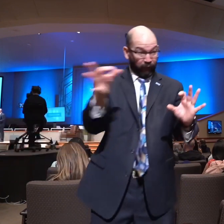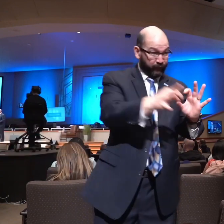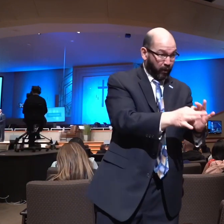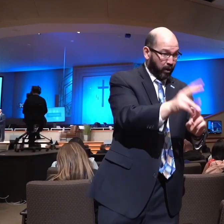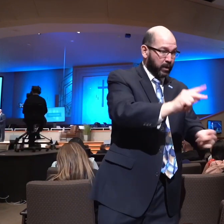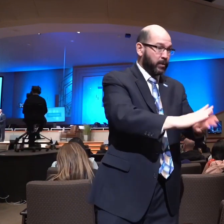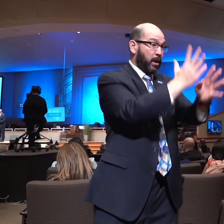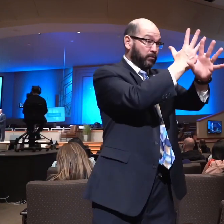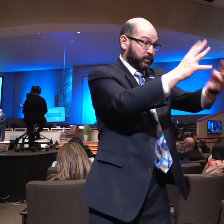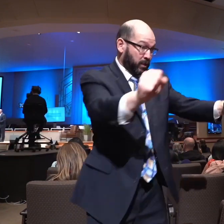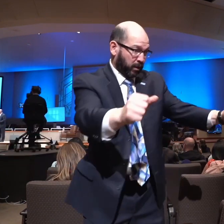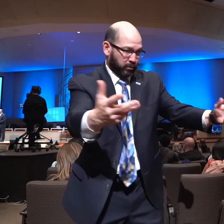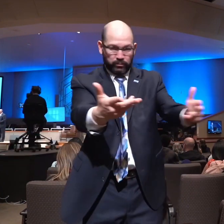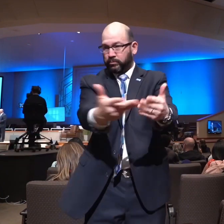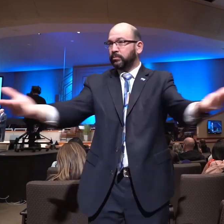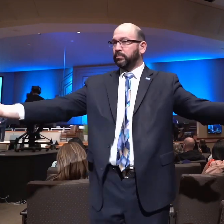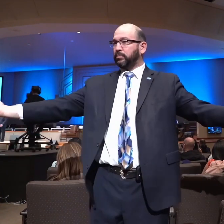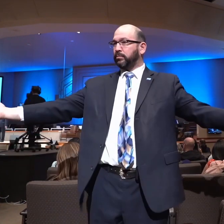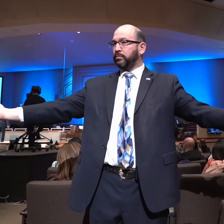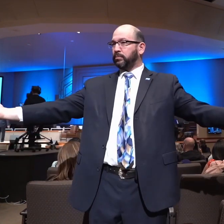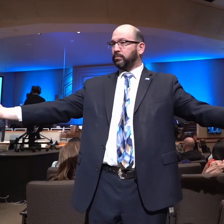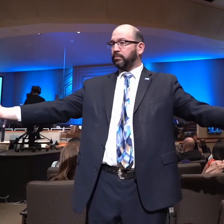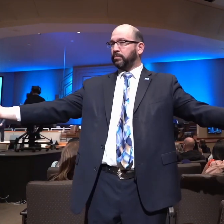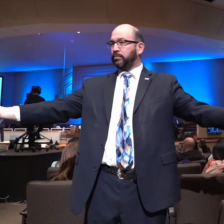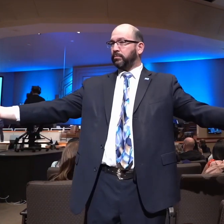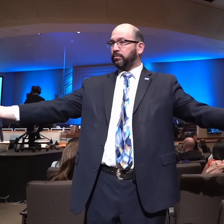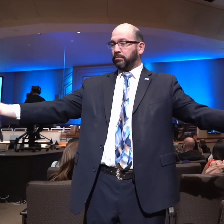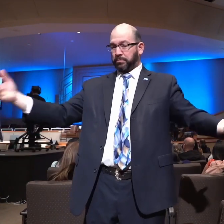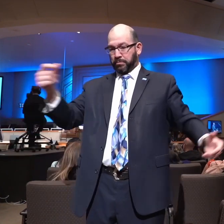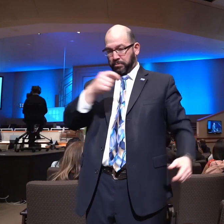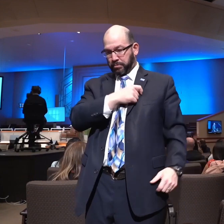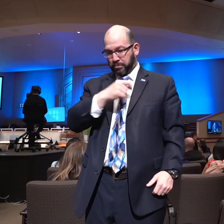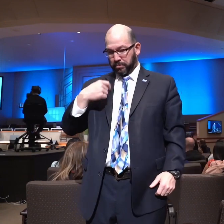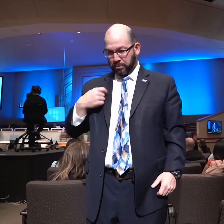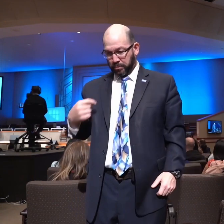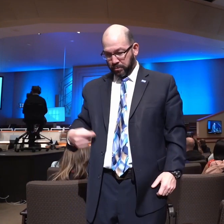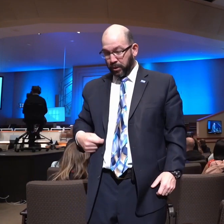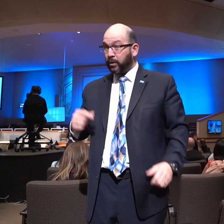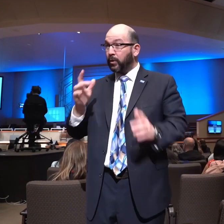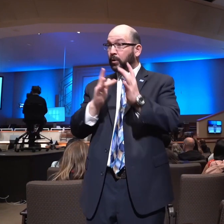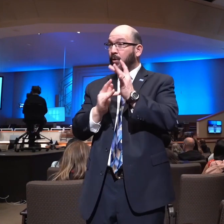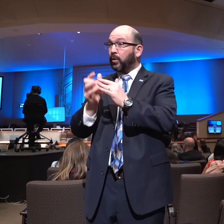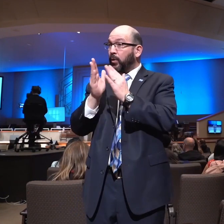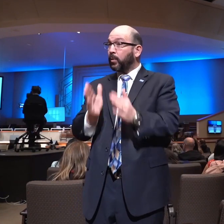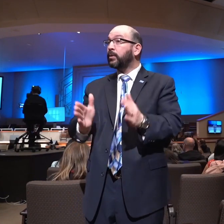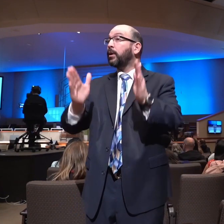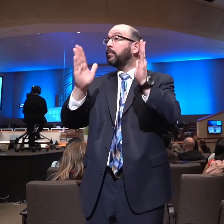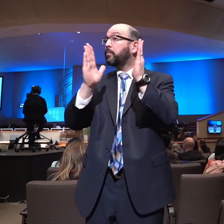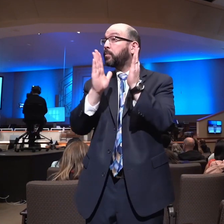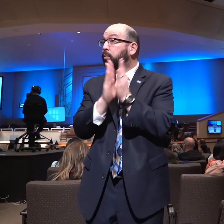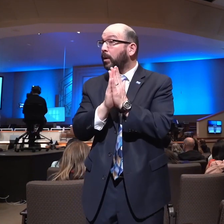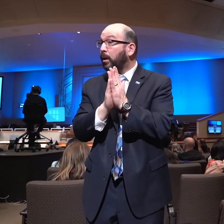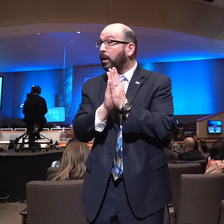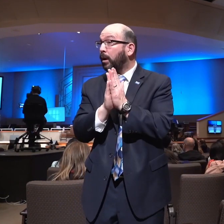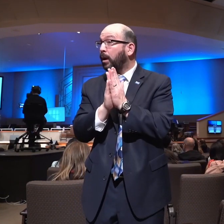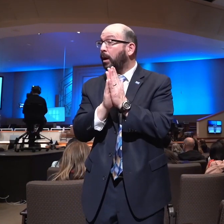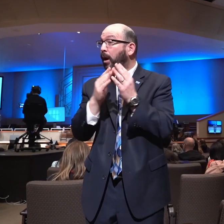souls. Don't you know that the Chinese Christians pray that they would have opportunity to get out of their little hiding